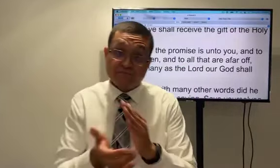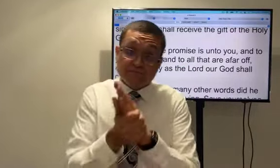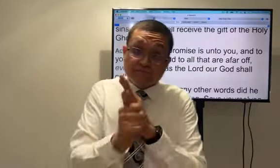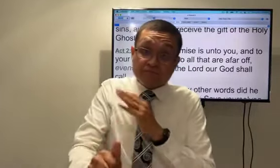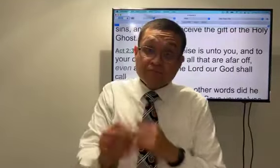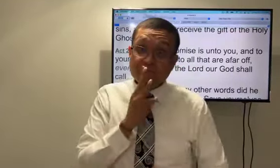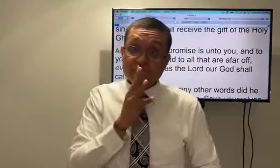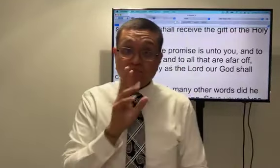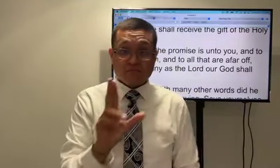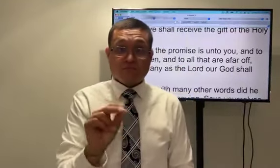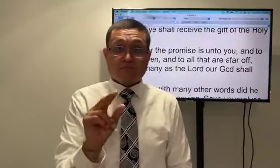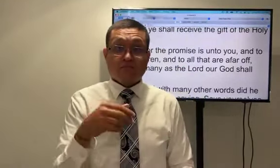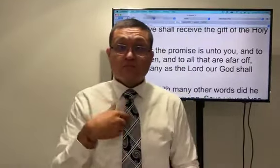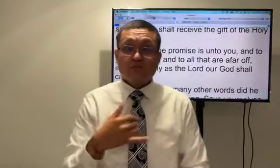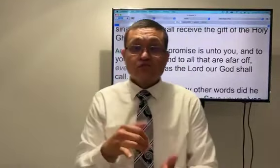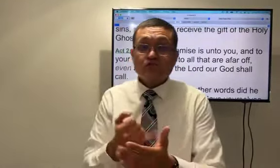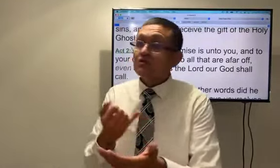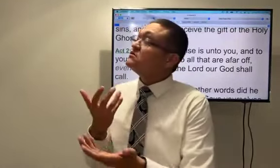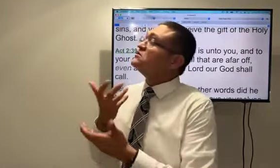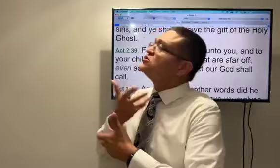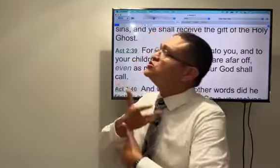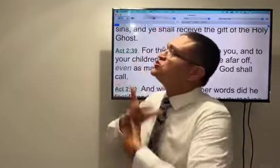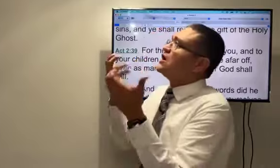I'm deaf am I skilled at talking no